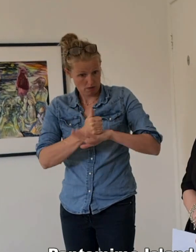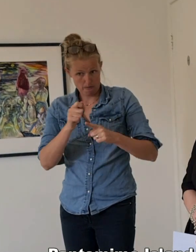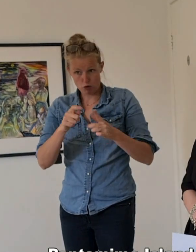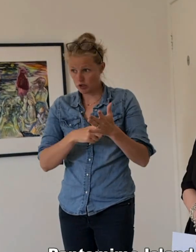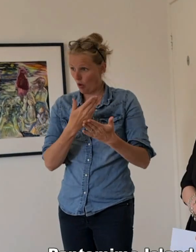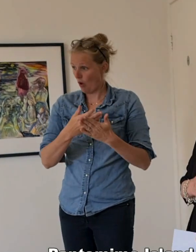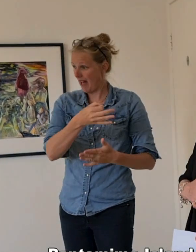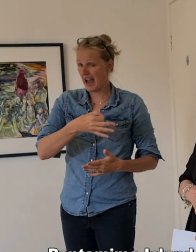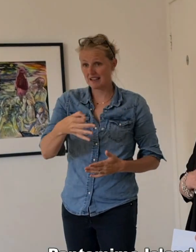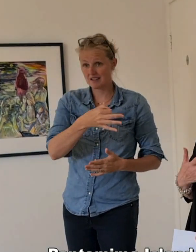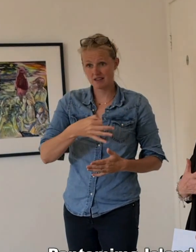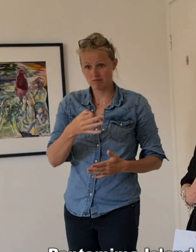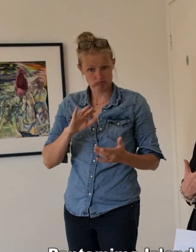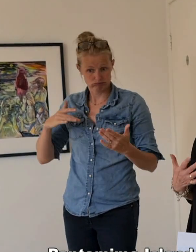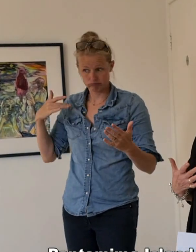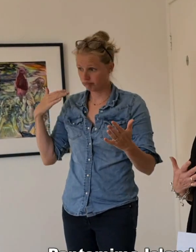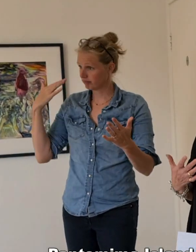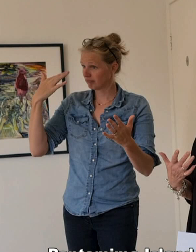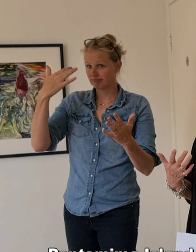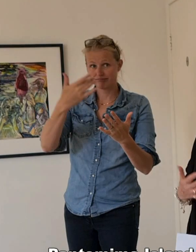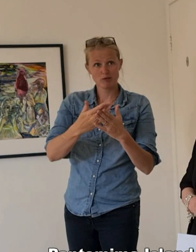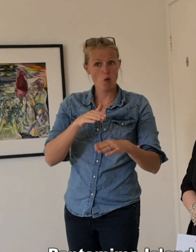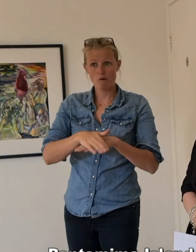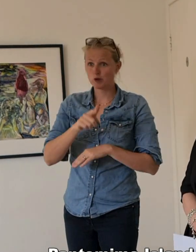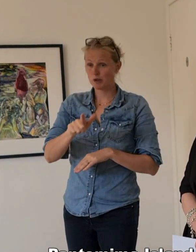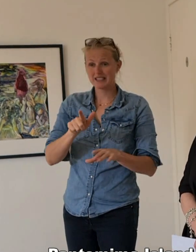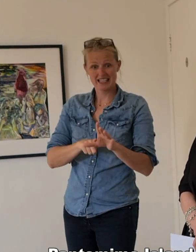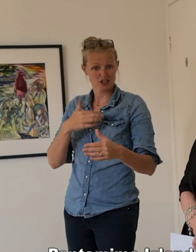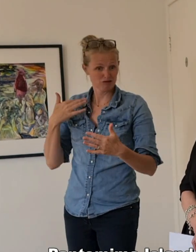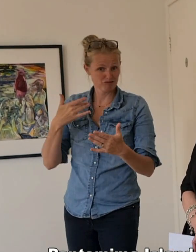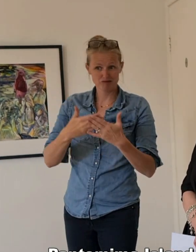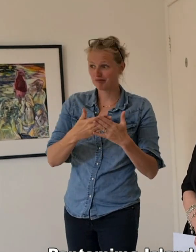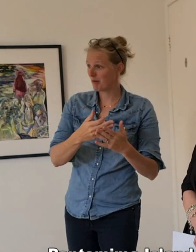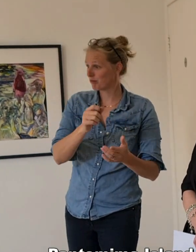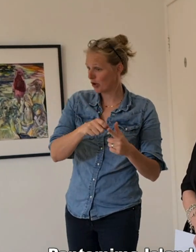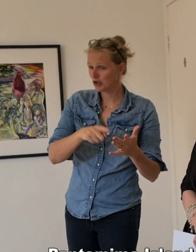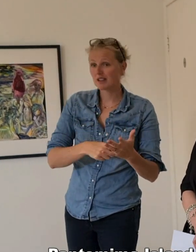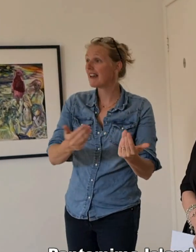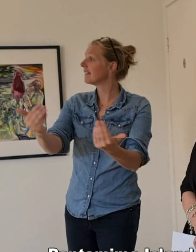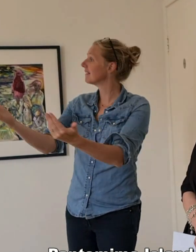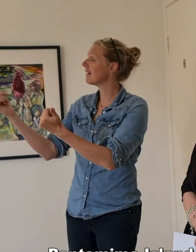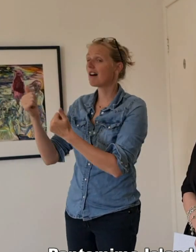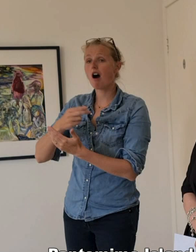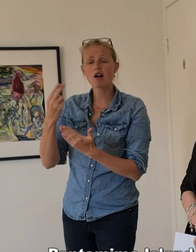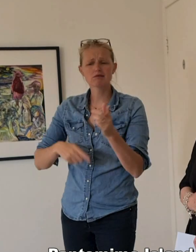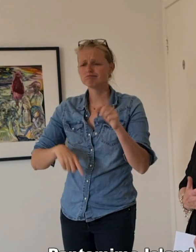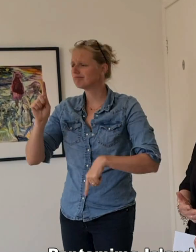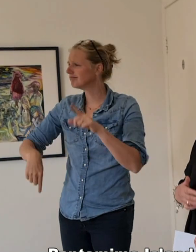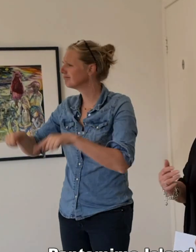And so it's been running for over 20 years now. And it invites artists of all genres. So that's poets,